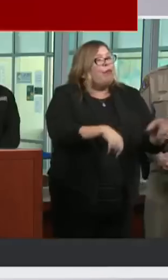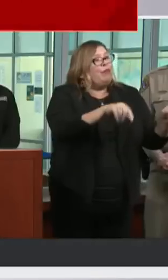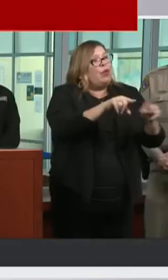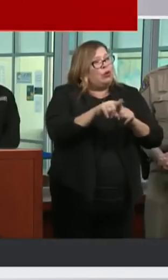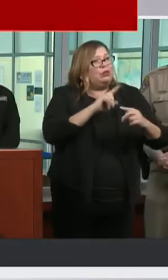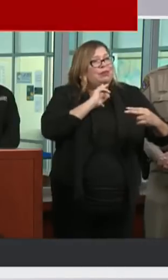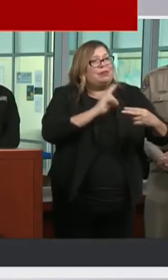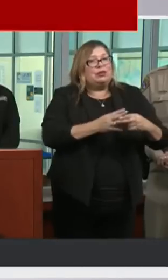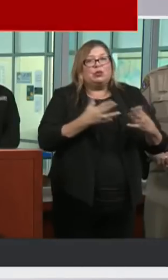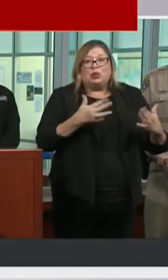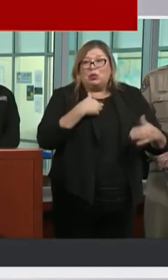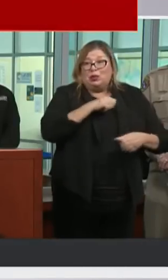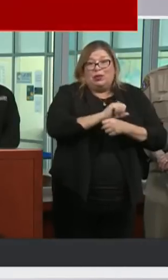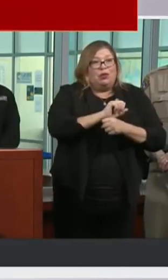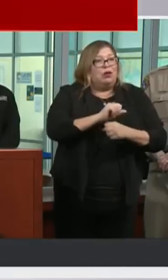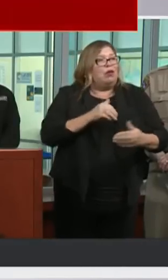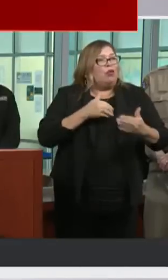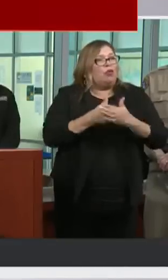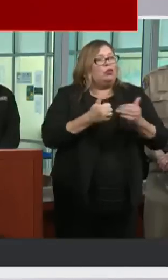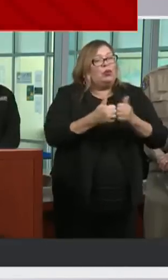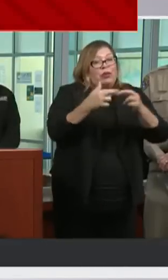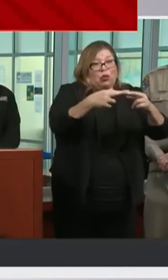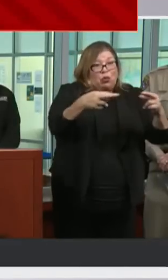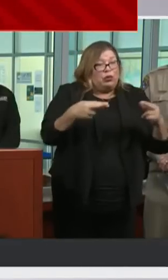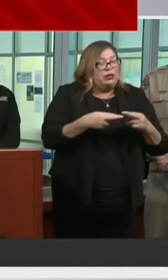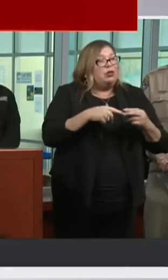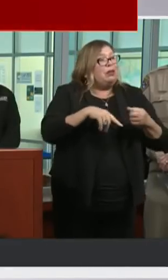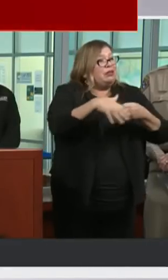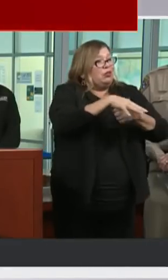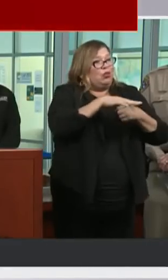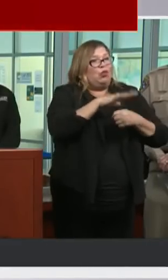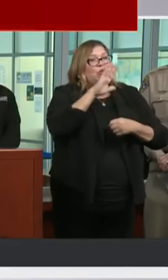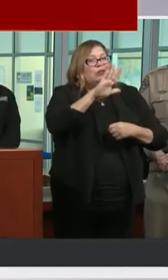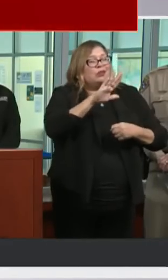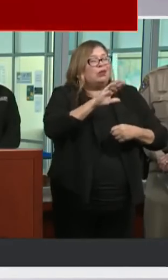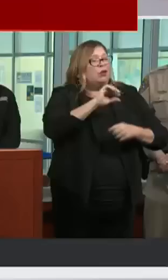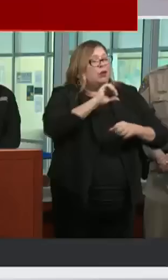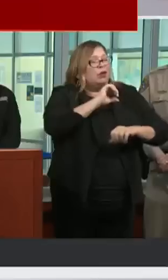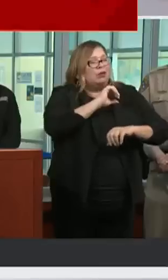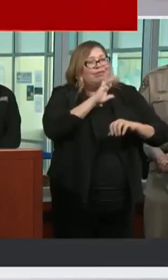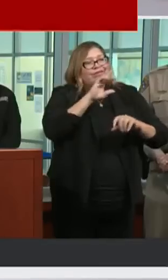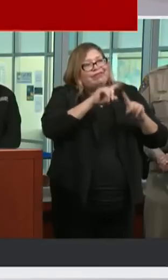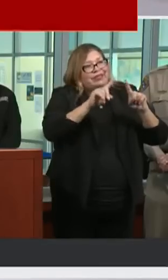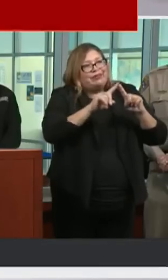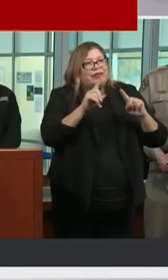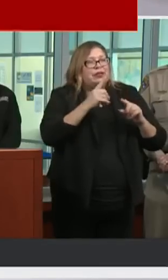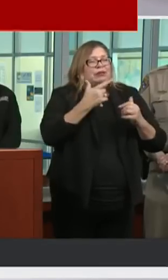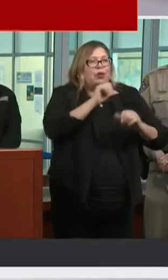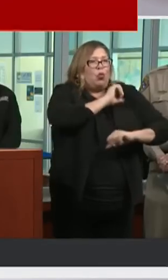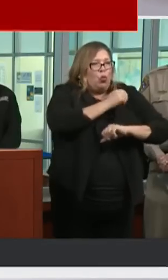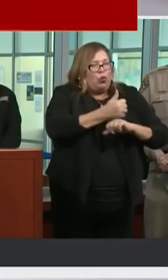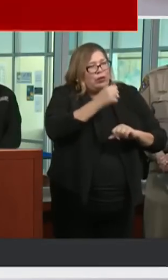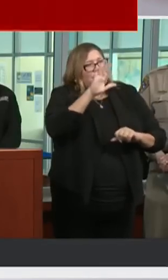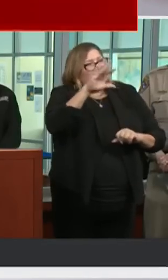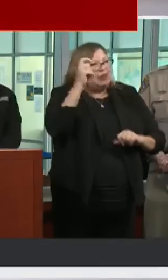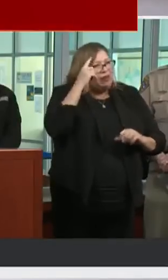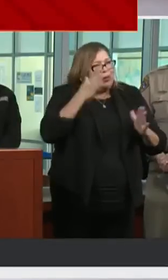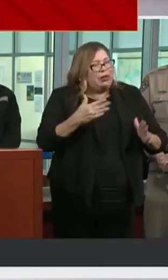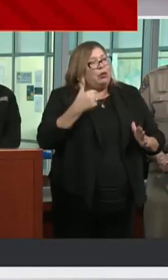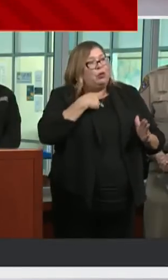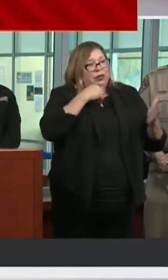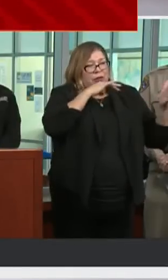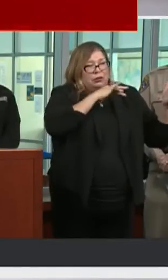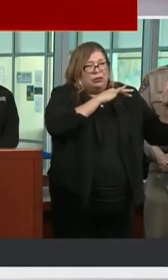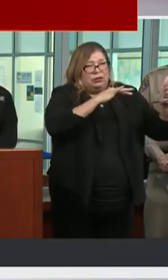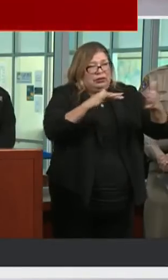we are working very closely with regional and local authorities up there on the inspection of their facilities as well. This is a